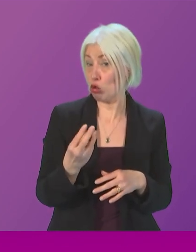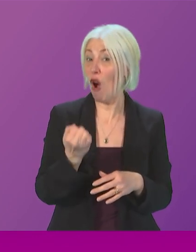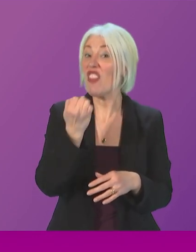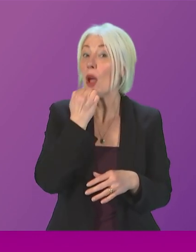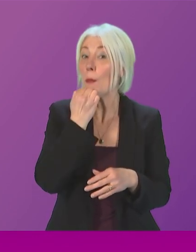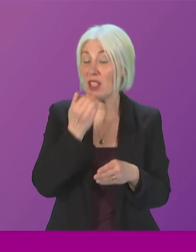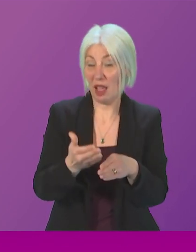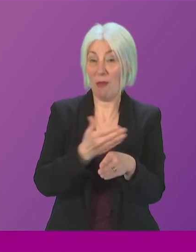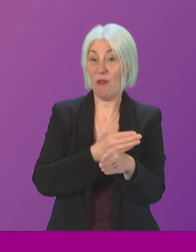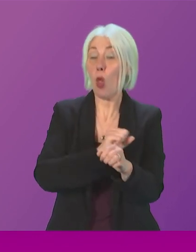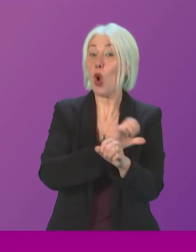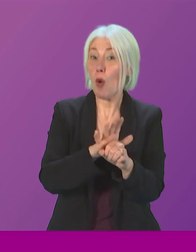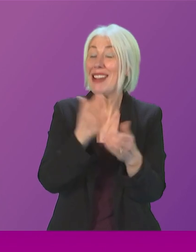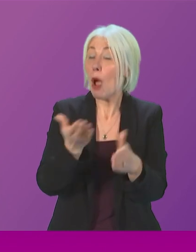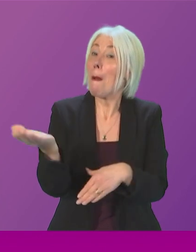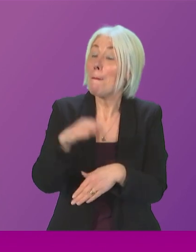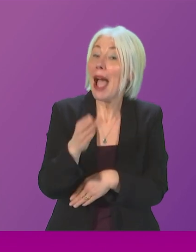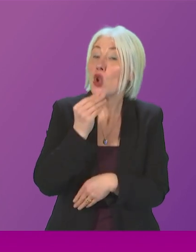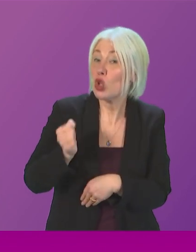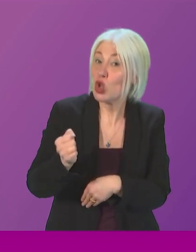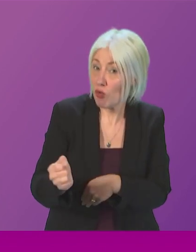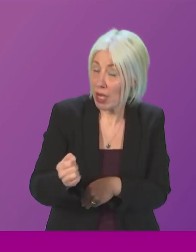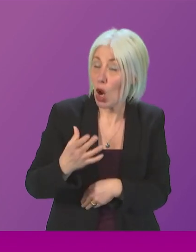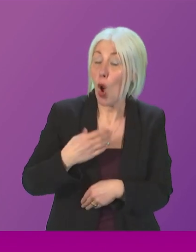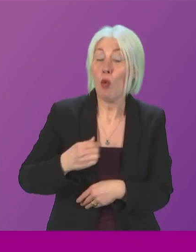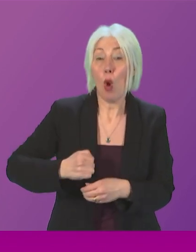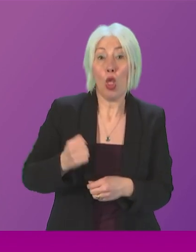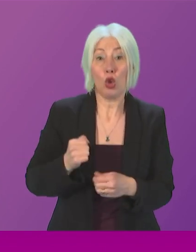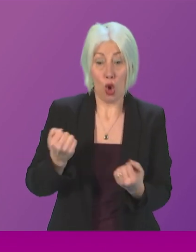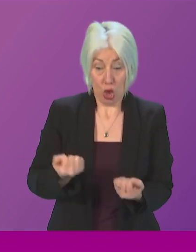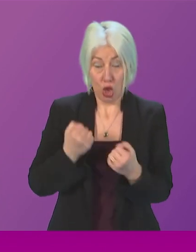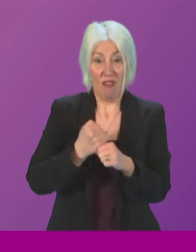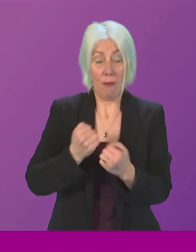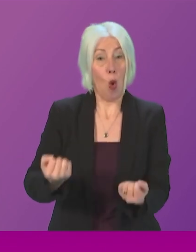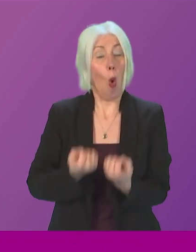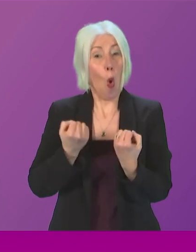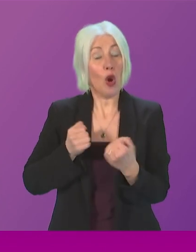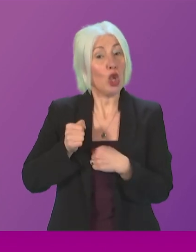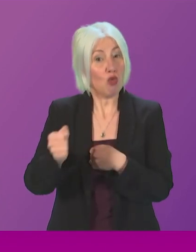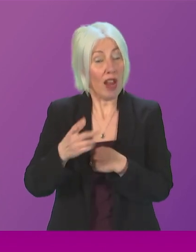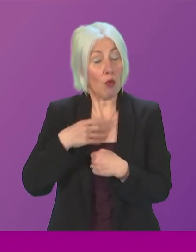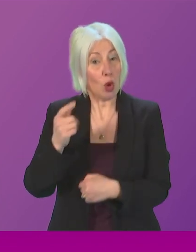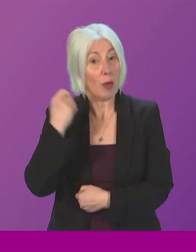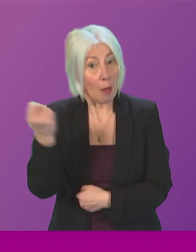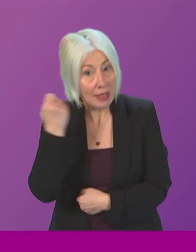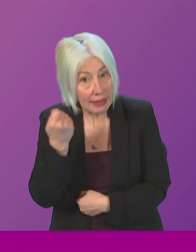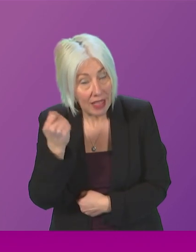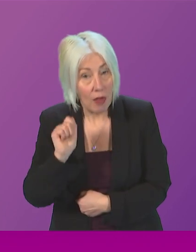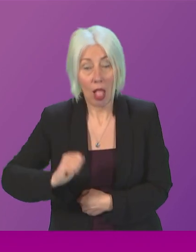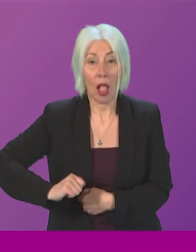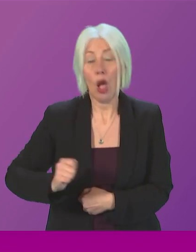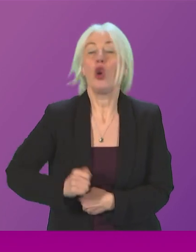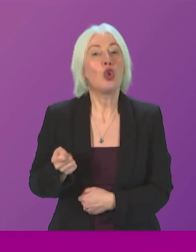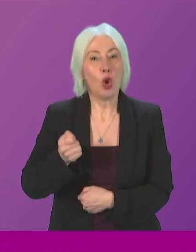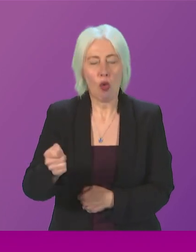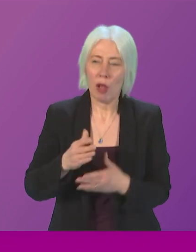levels clearly we want Scotland's publicly controlled railways to succeed both in the short and the long term Scott Rail has been working hard